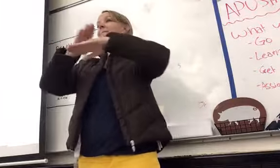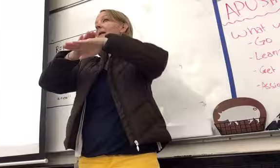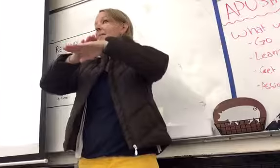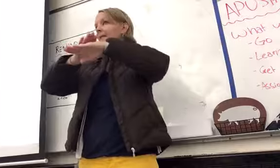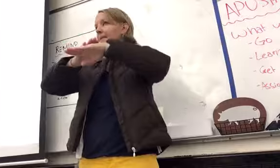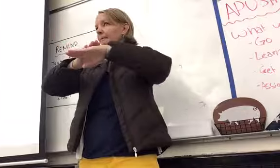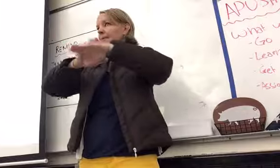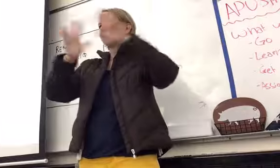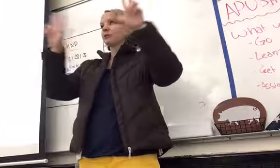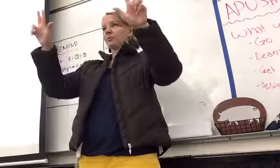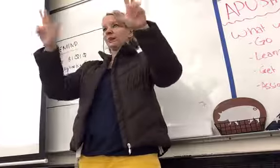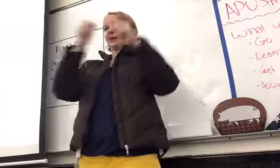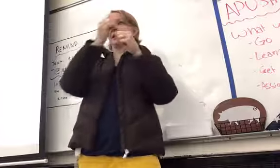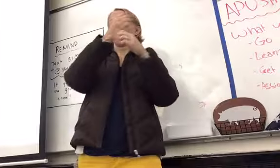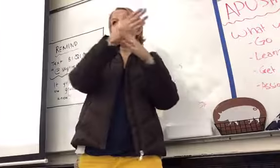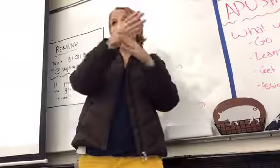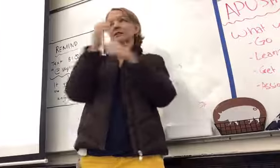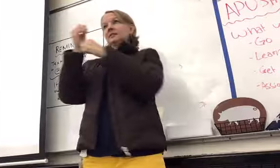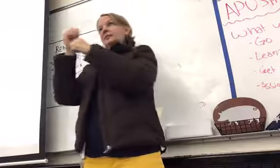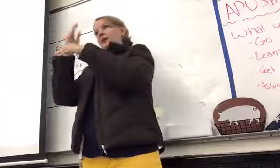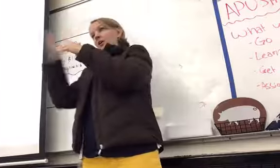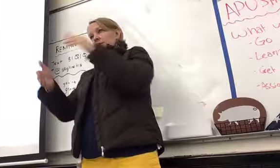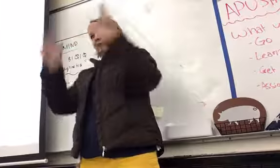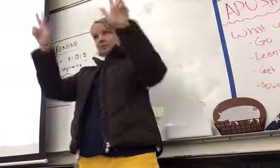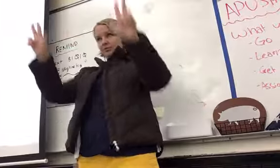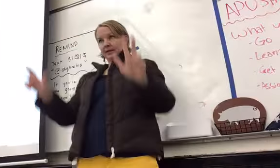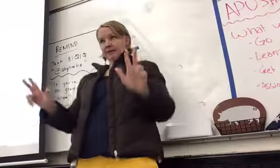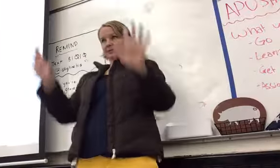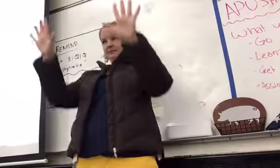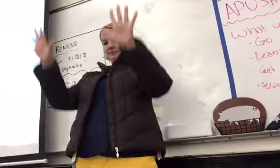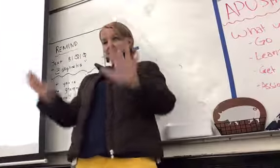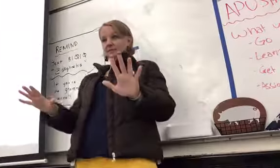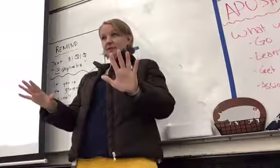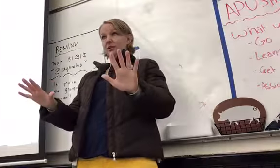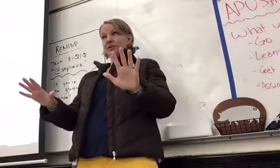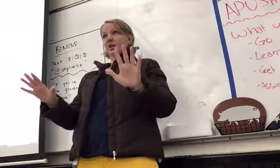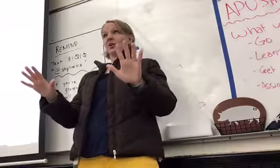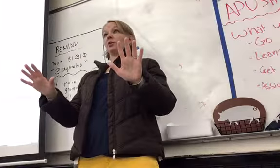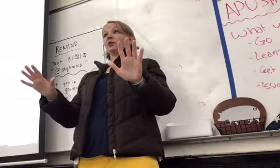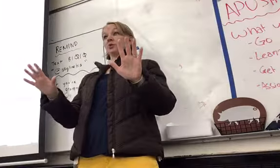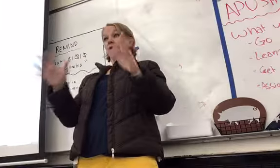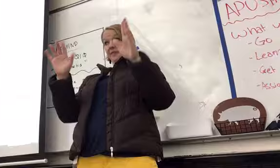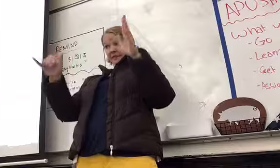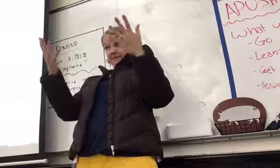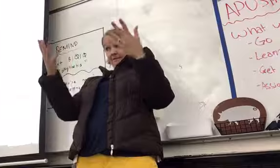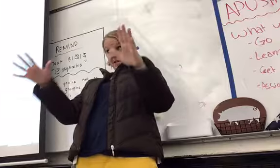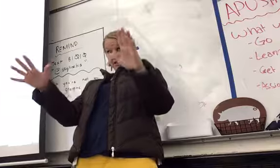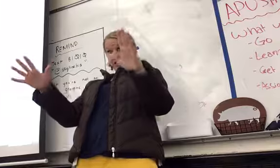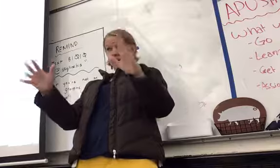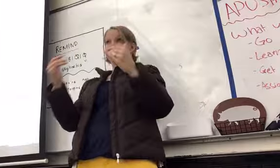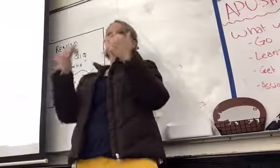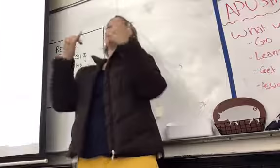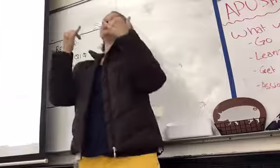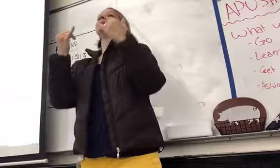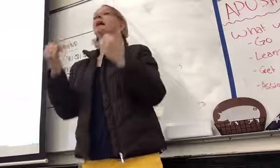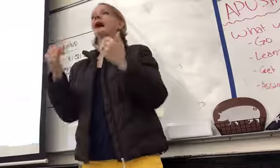Three causes and three consequences. From that point on, you are now able to do whatever